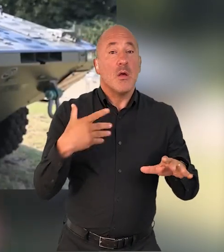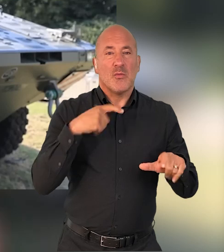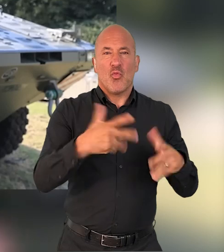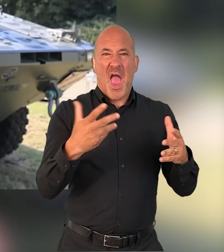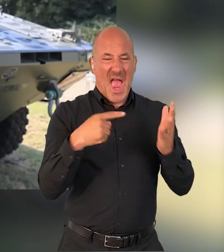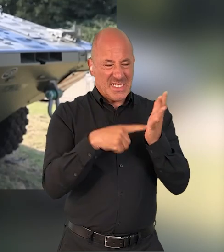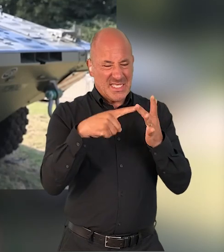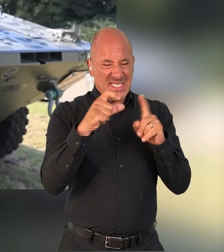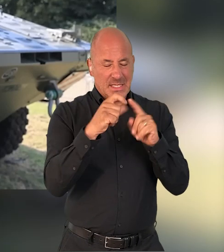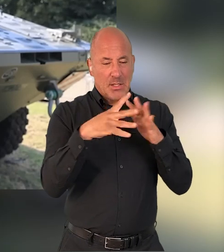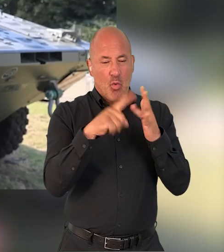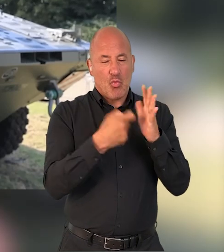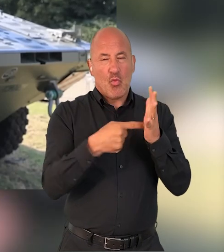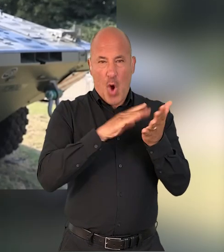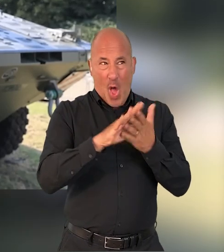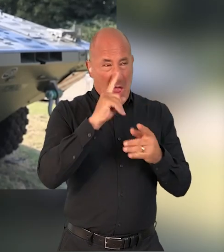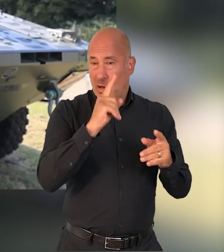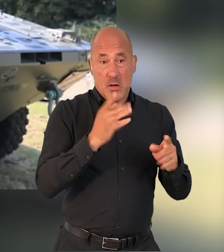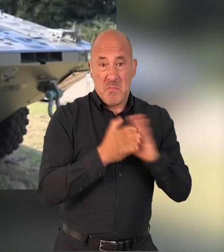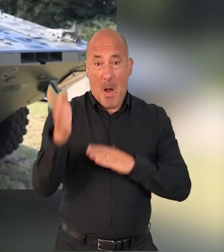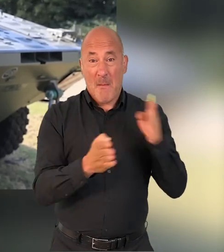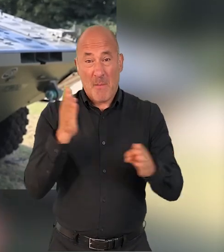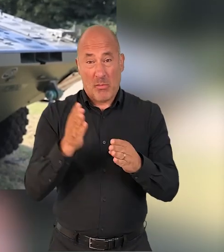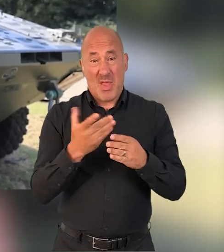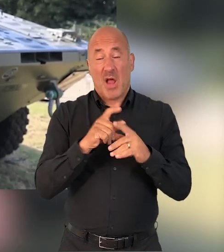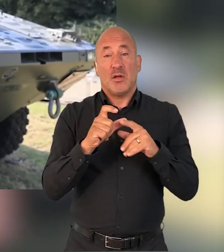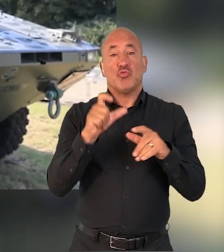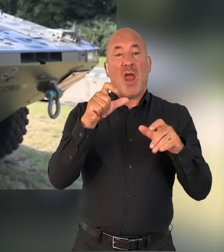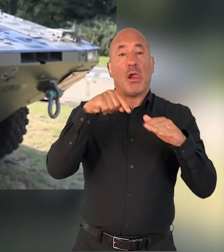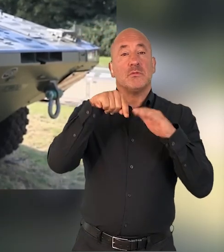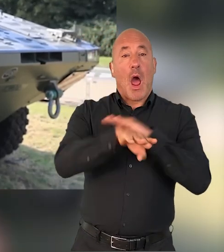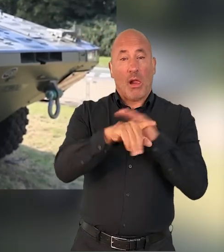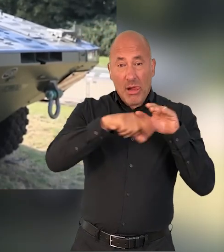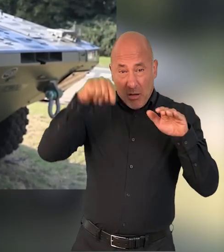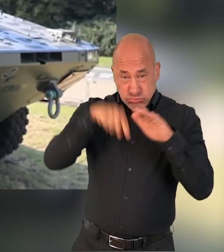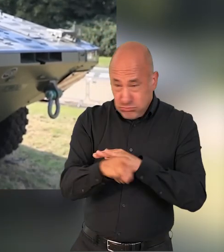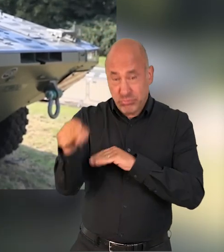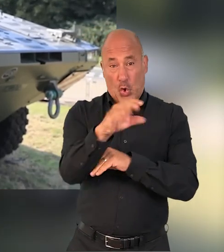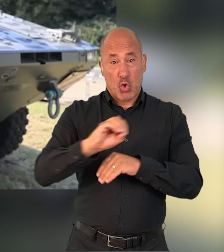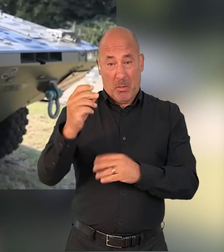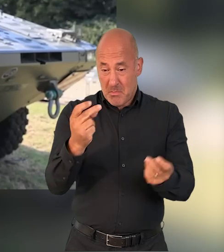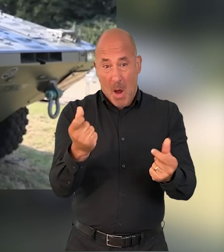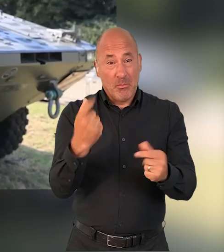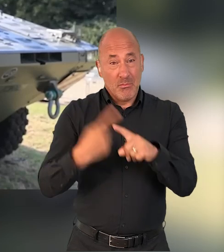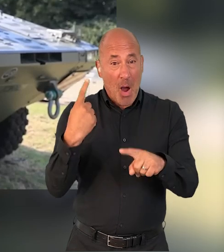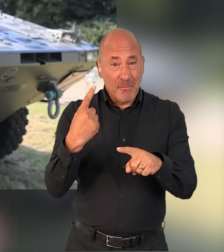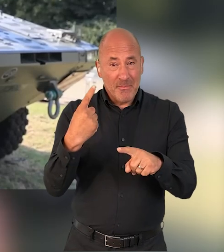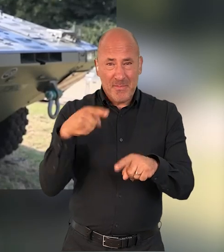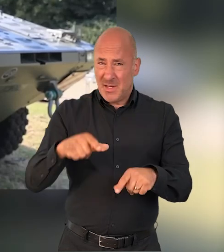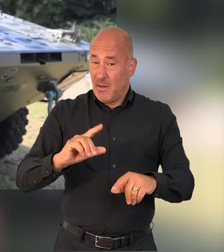from its home base in Tidworth, it could drive through the channel tunnel, and it could self-deploy to somewhere in Europe within days. This is a vehicle